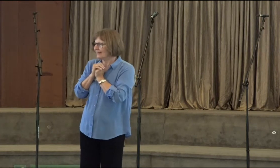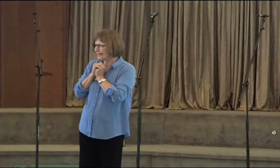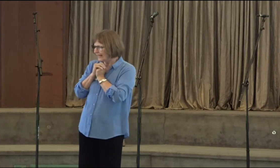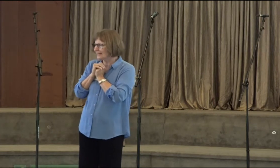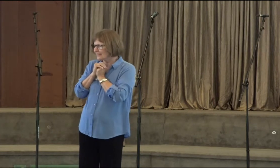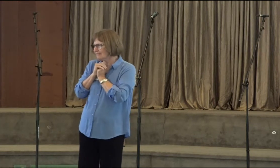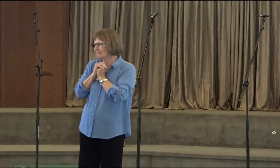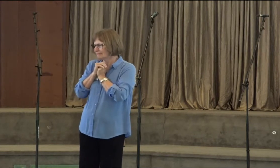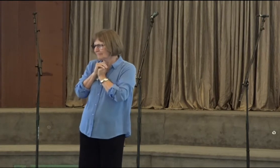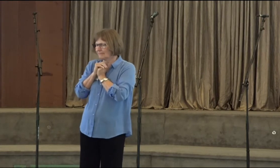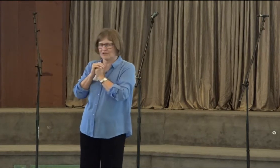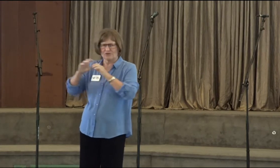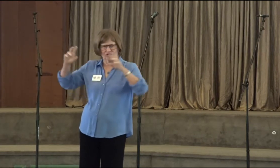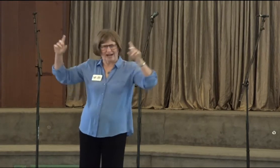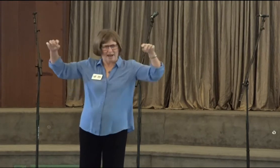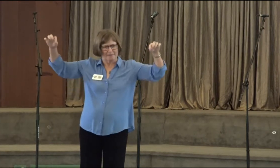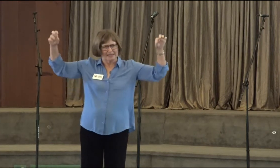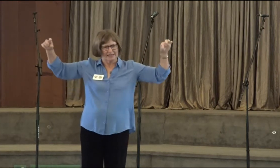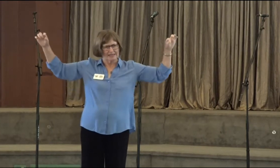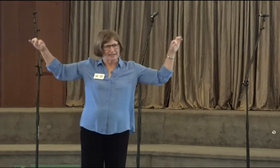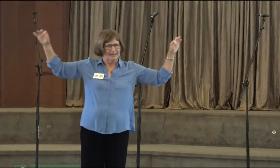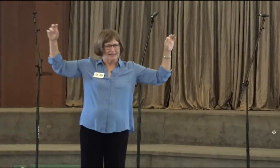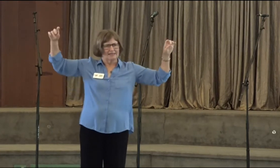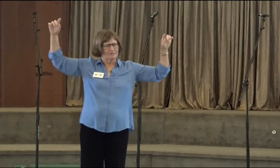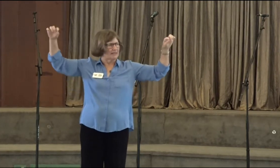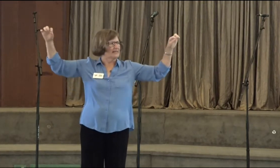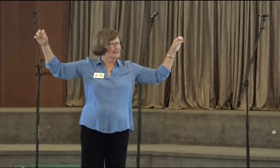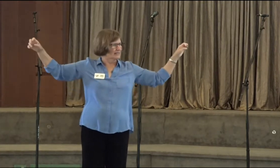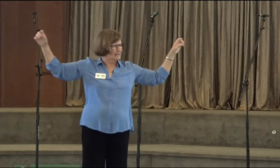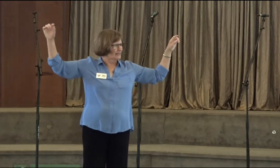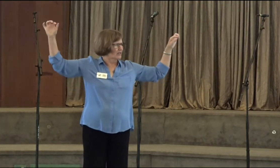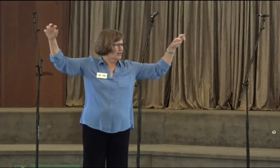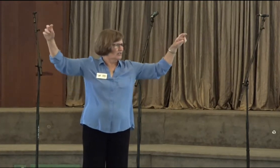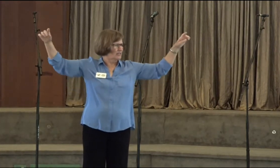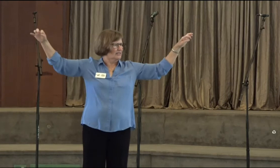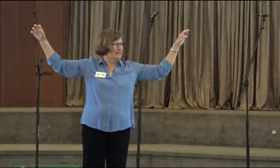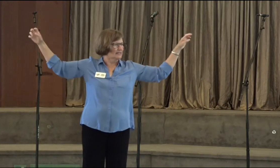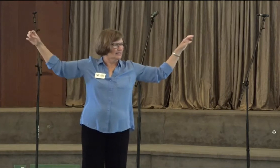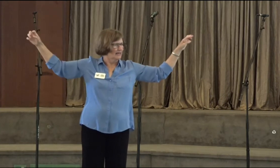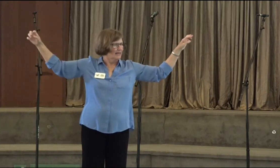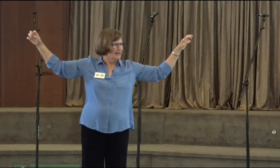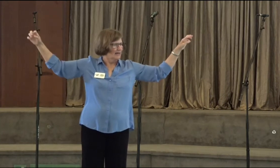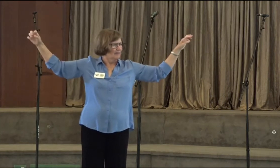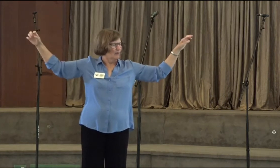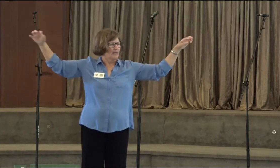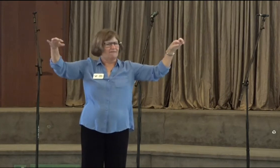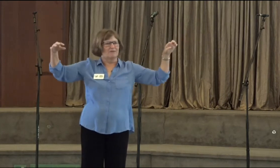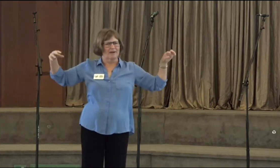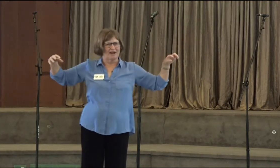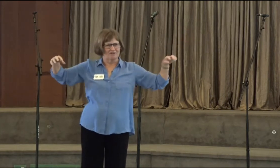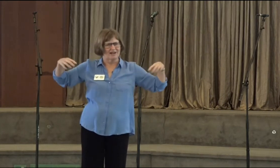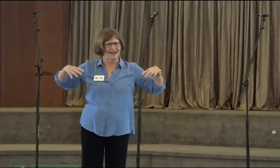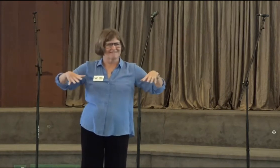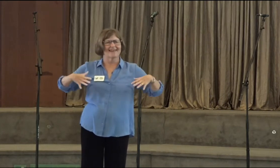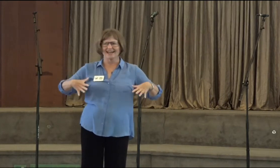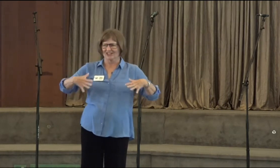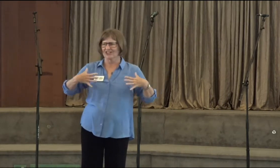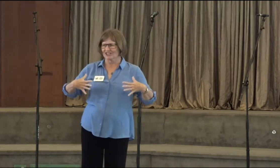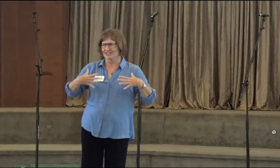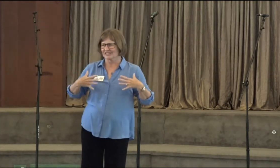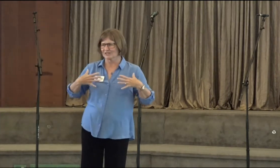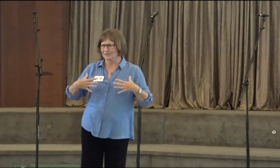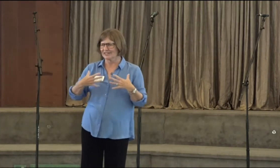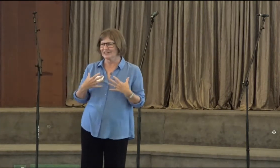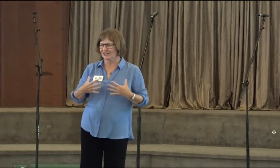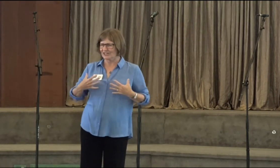that yes, those are happening in places in consciousness. But we have the power to have that